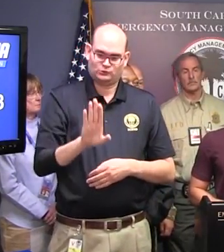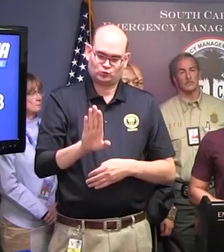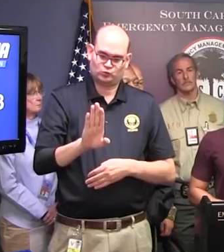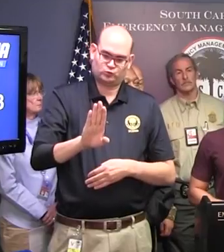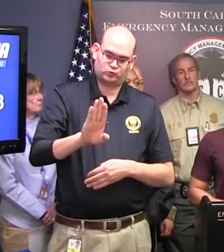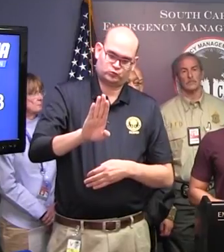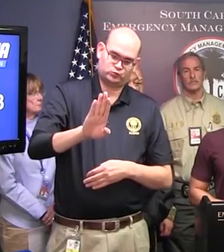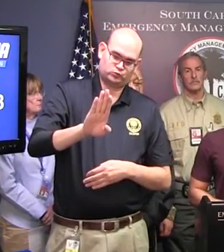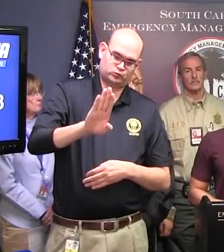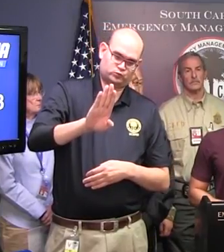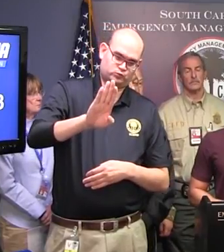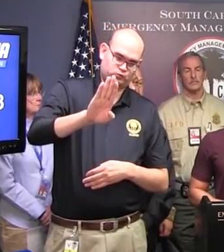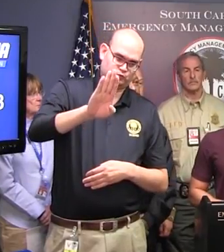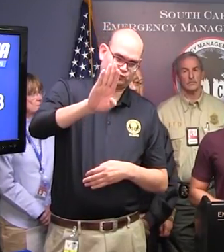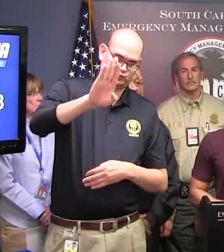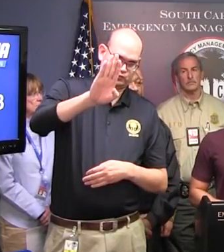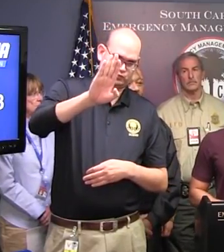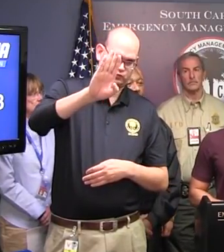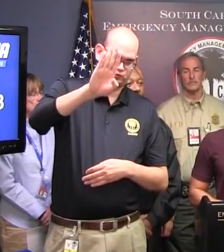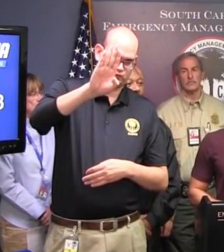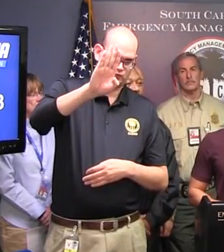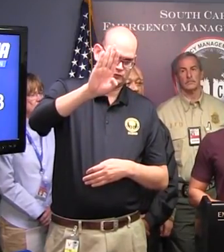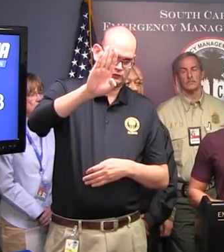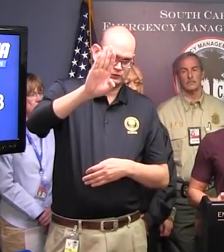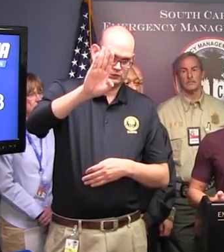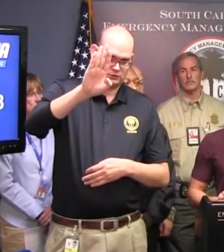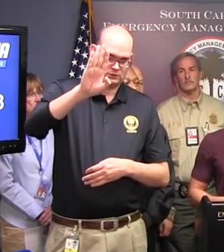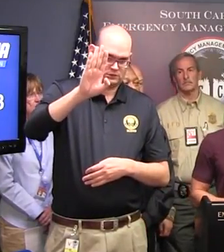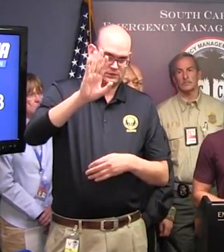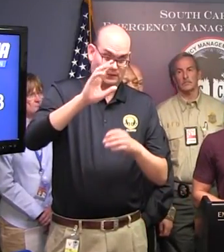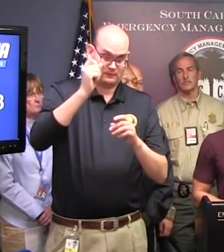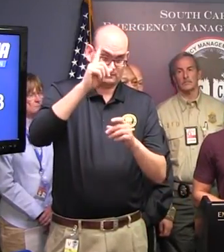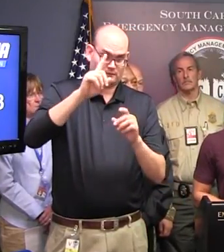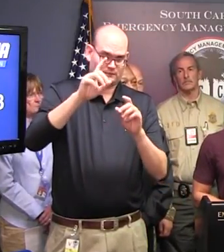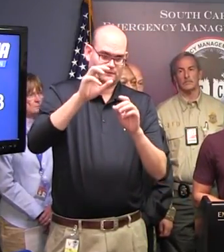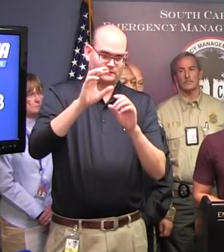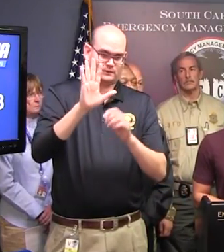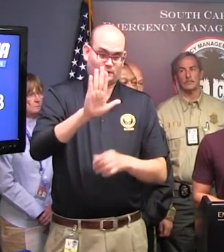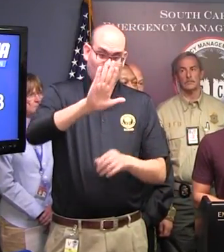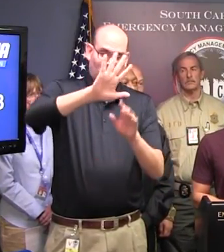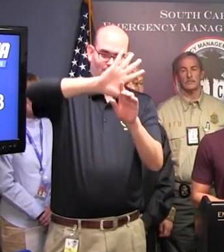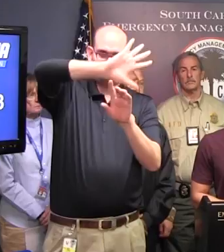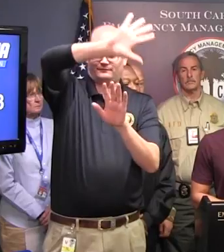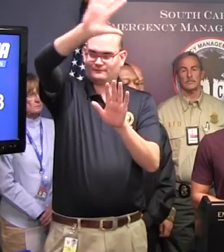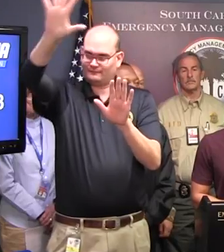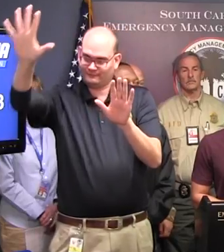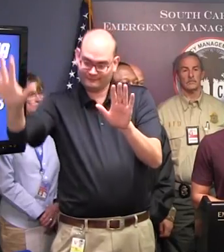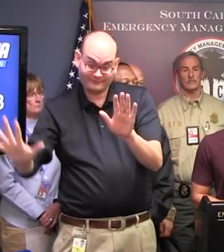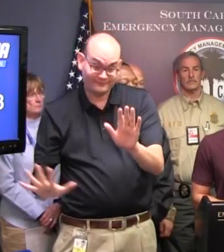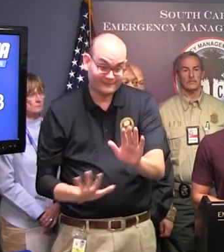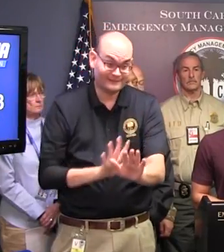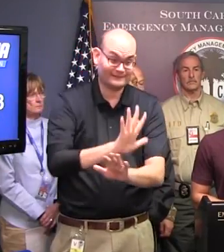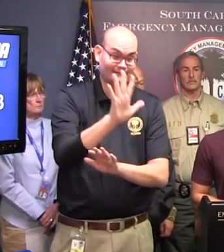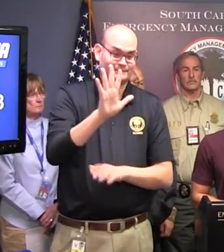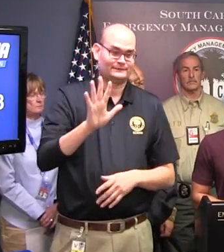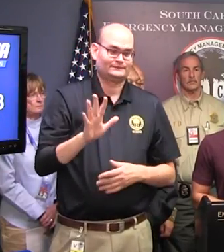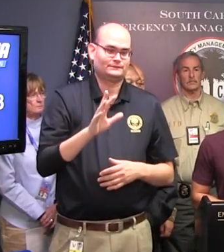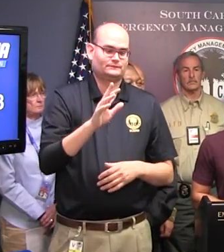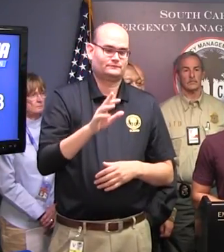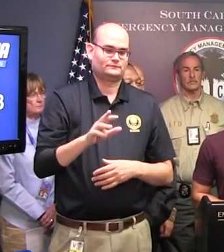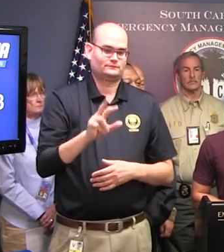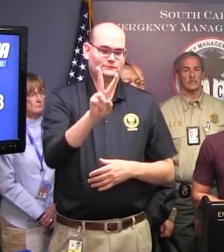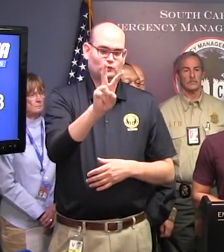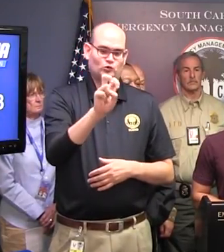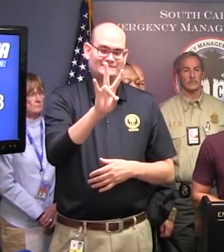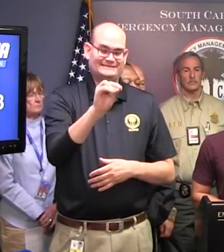wind fields are actually expected to expand as the storm moves to the north, reaching maybe as far out as 270 miles to the northeast of the center